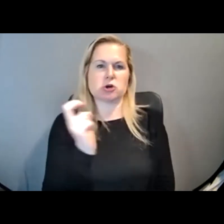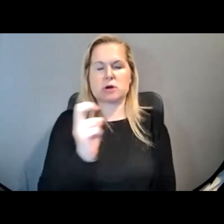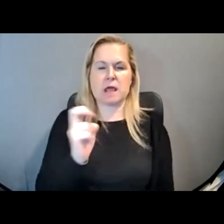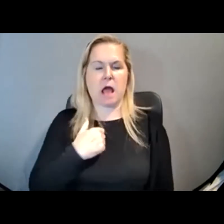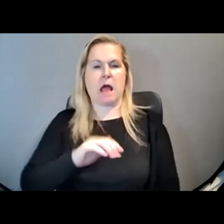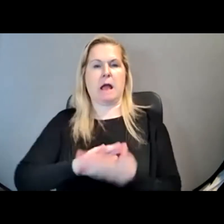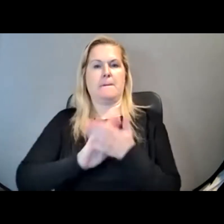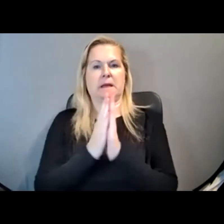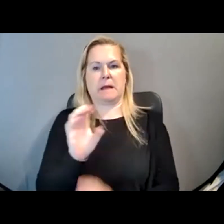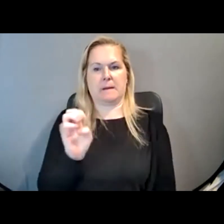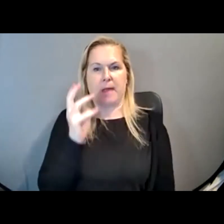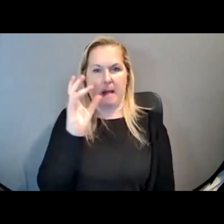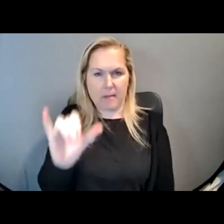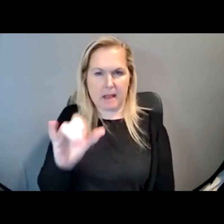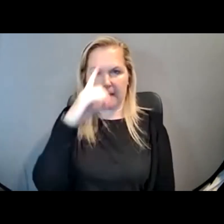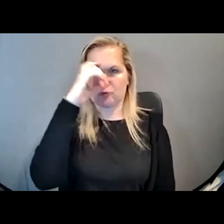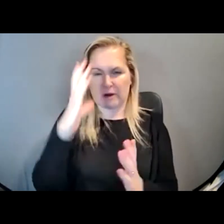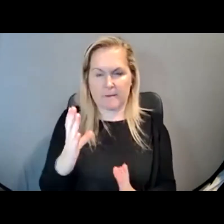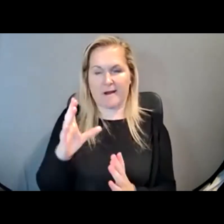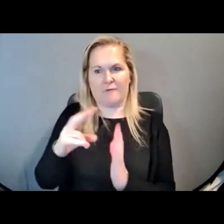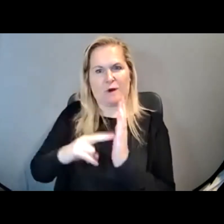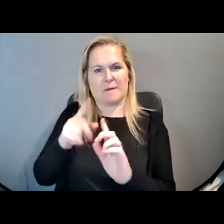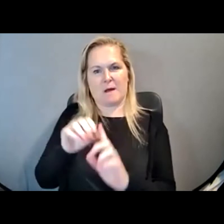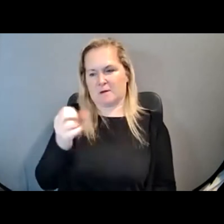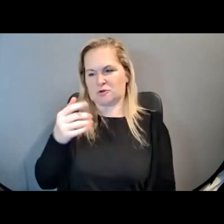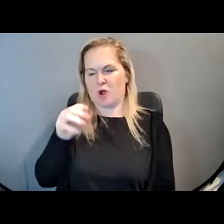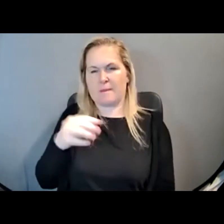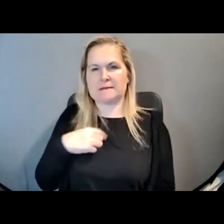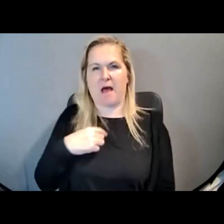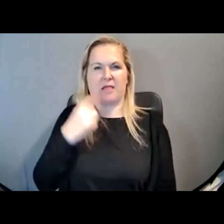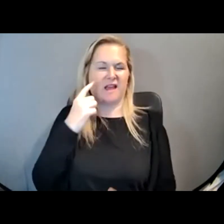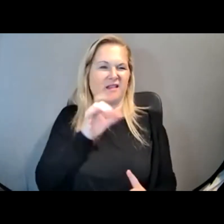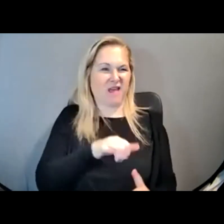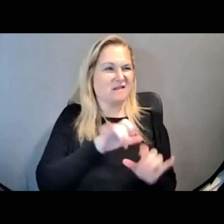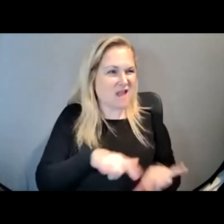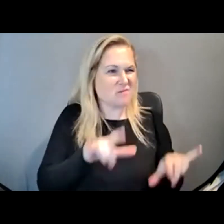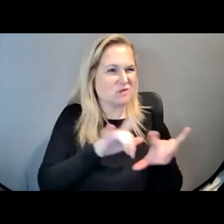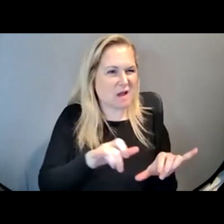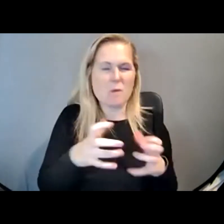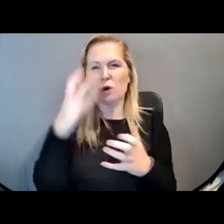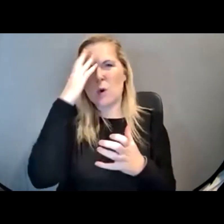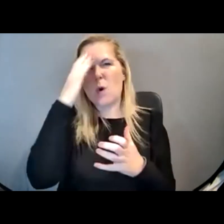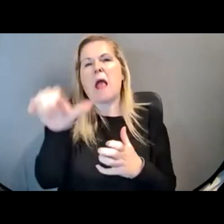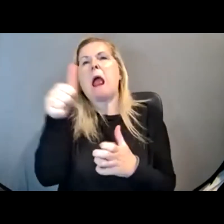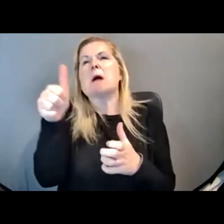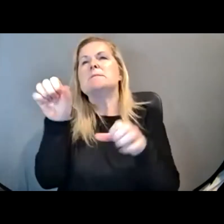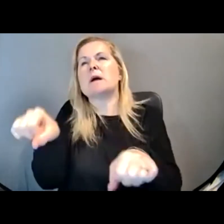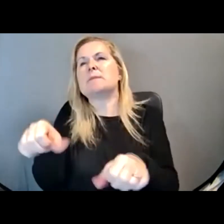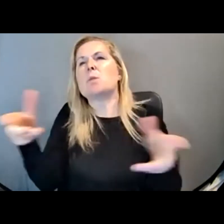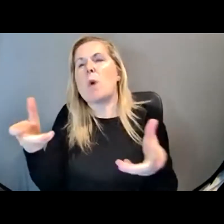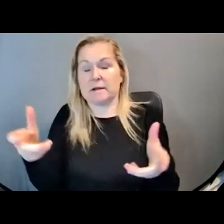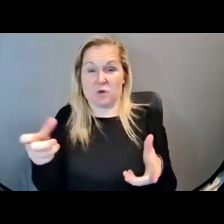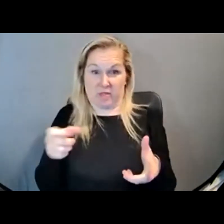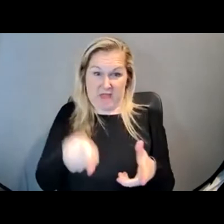the dreamer who reads about shamans, to think about what else is possible. And I think this group of people, I'm so